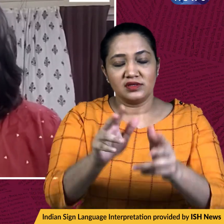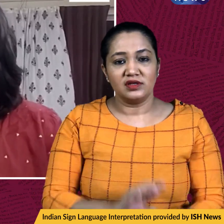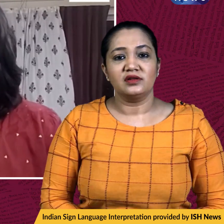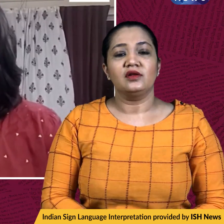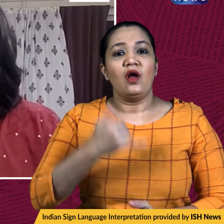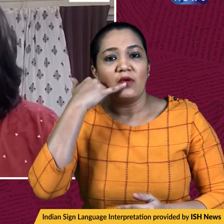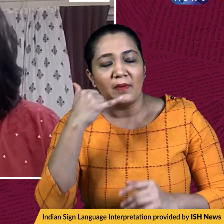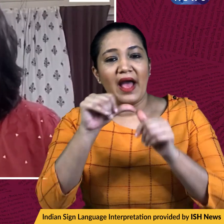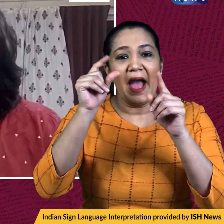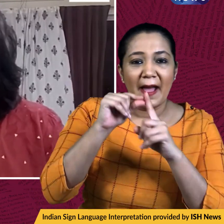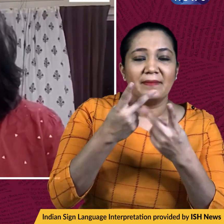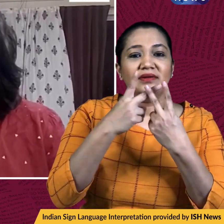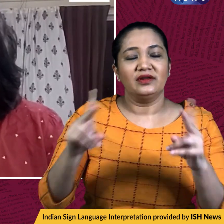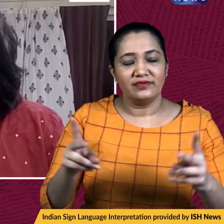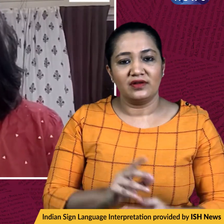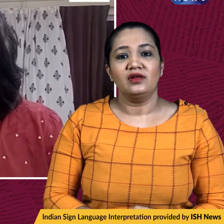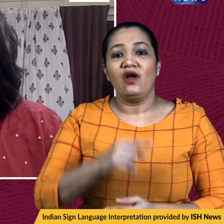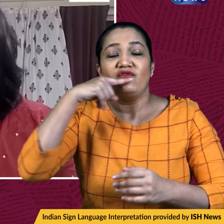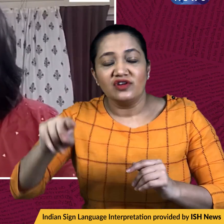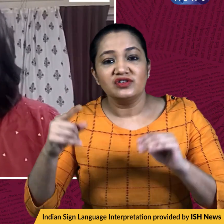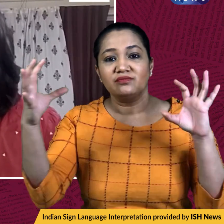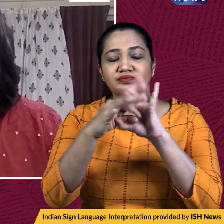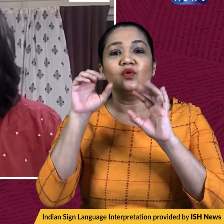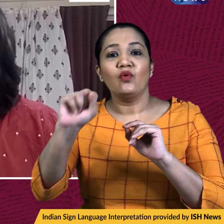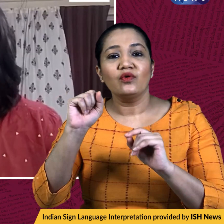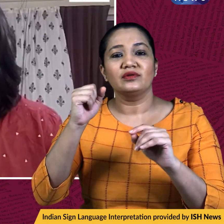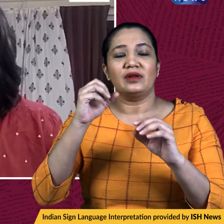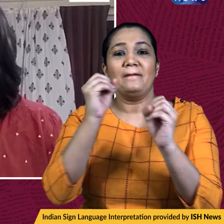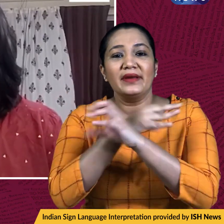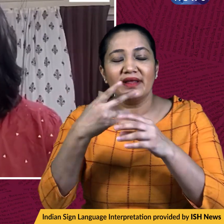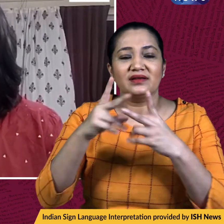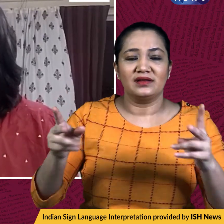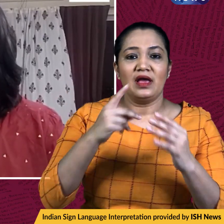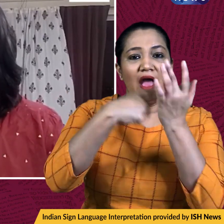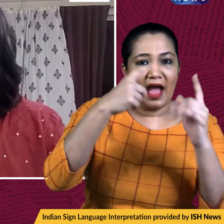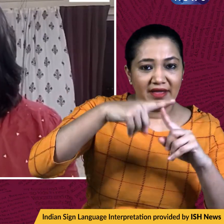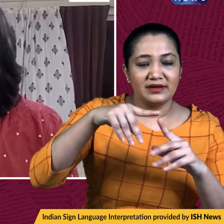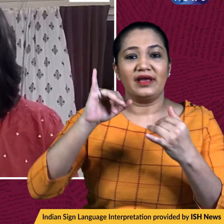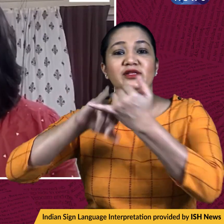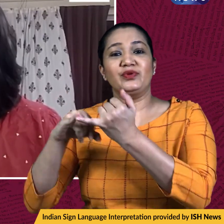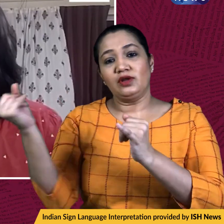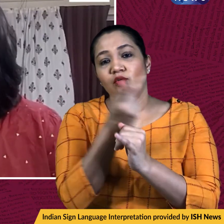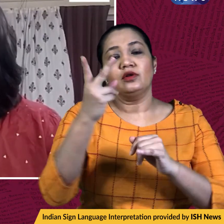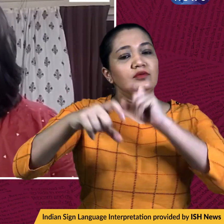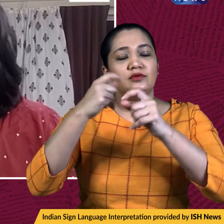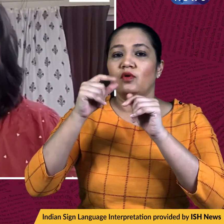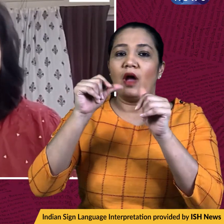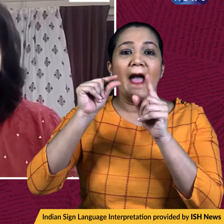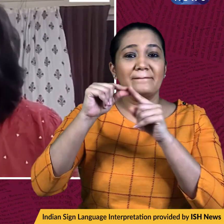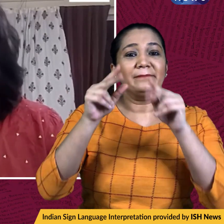blocked mobile applications related to Russian state-run media firms, RT and Sputnik, from its app store in Europe.